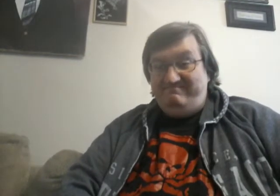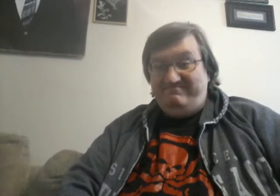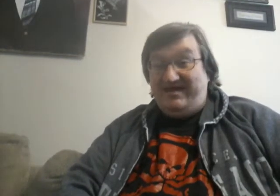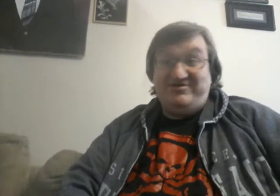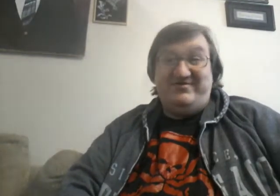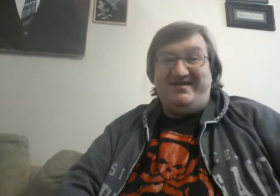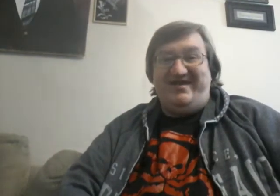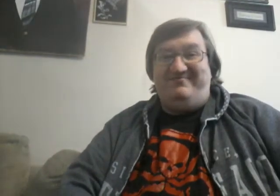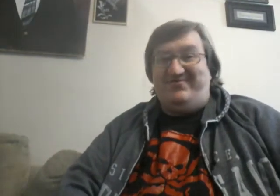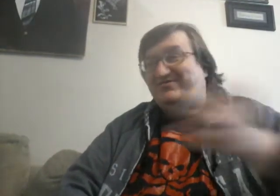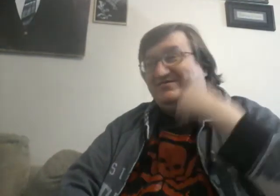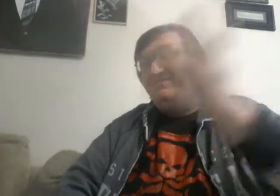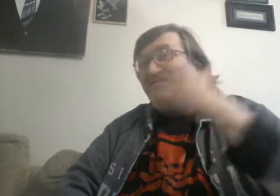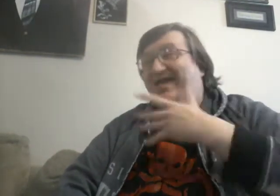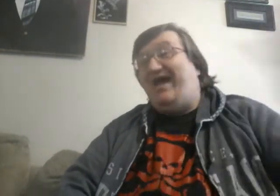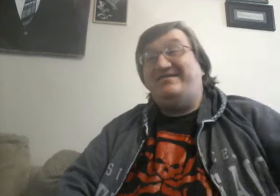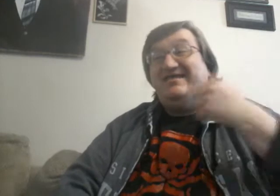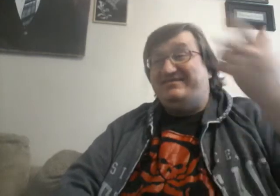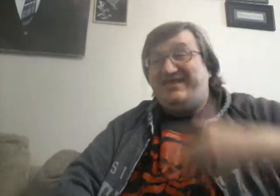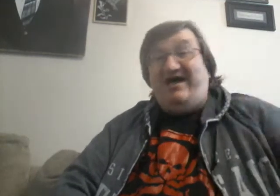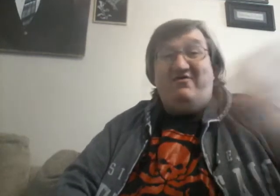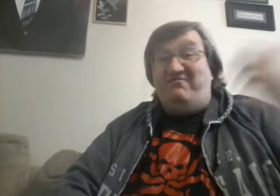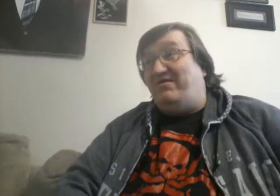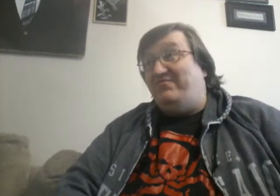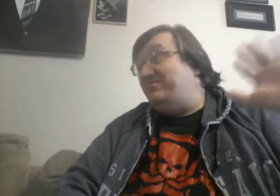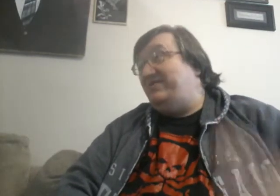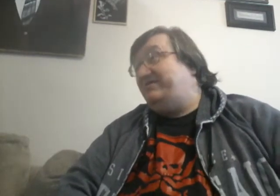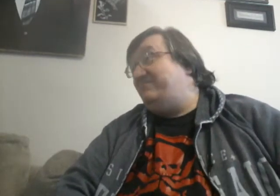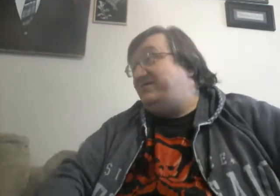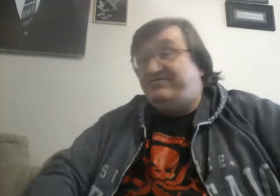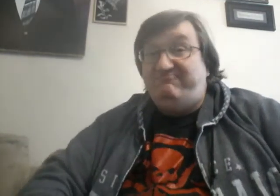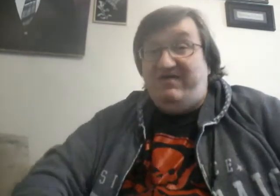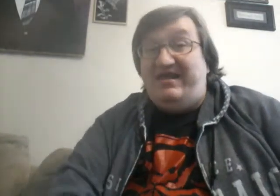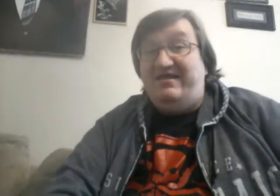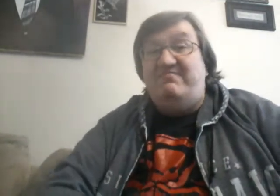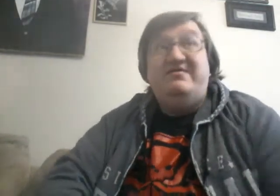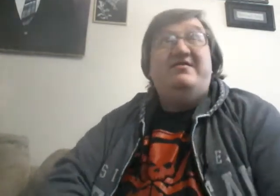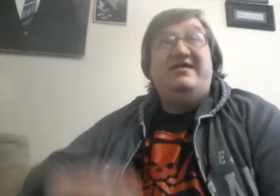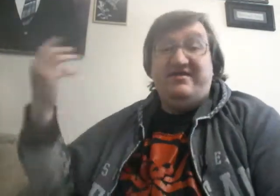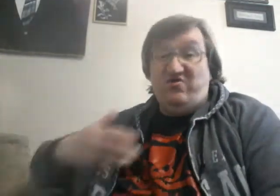I should have written it down first because I tend to talk over my words when I just ad lib. Anywho.